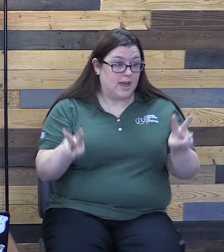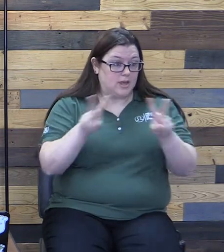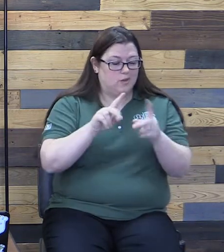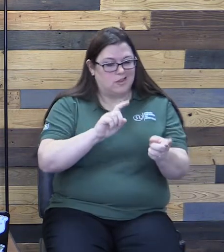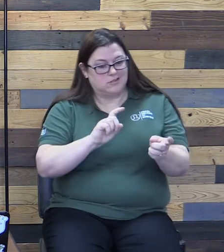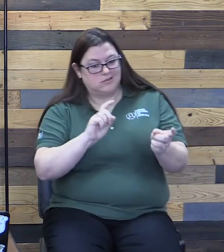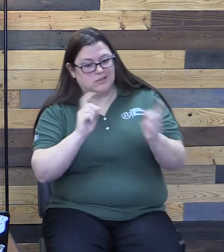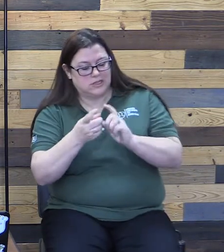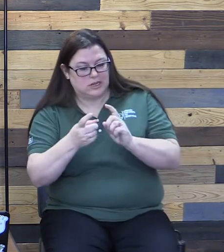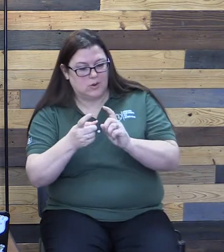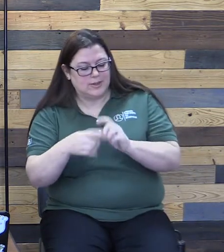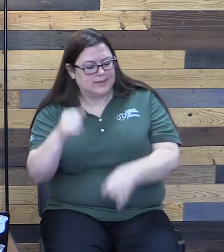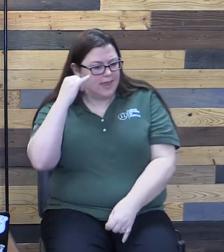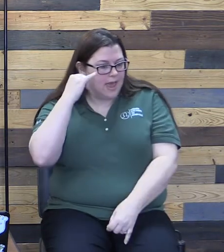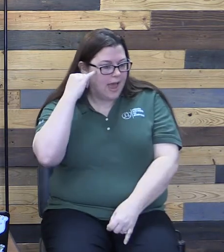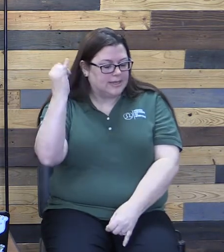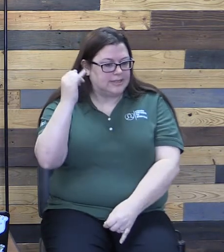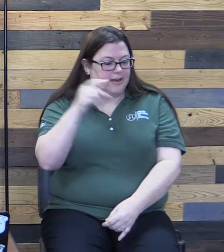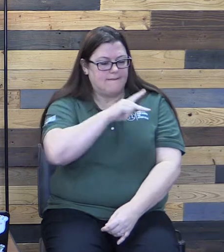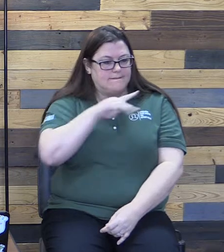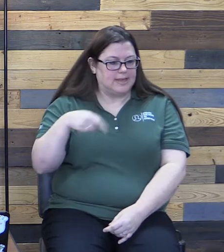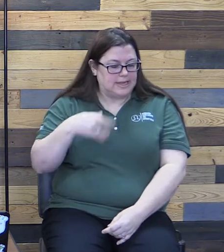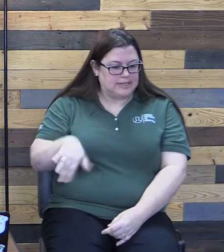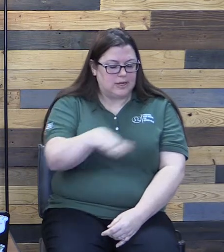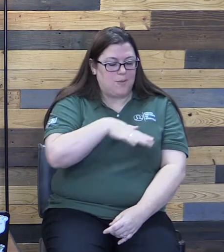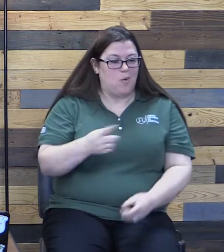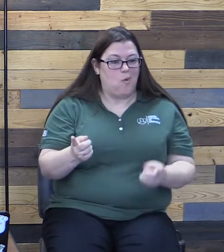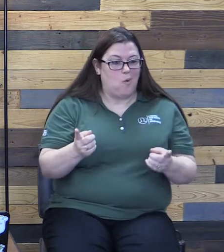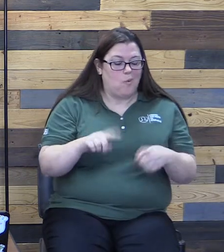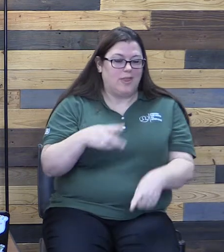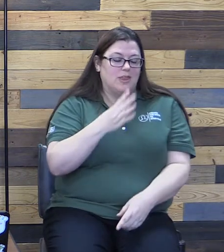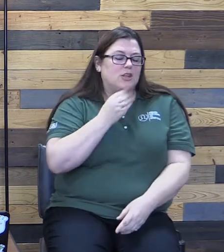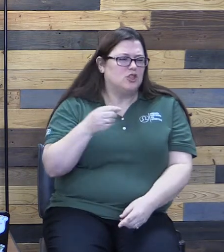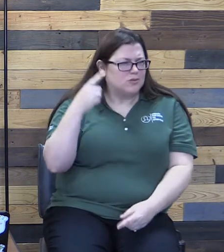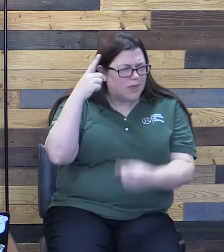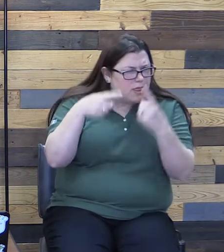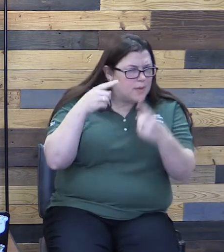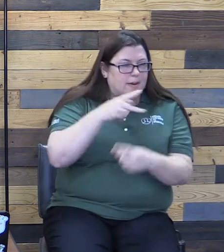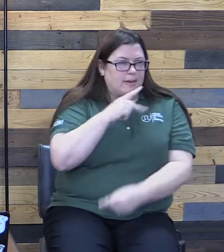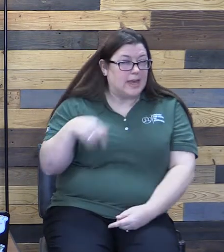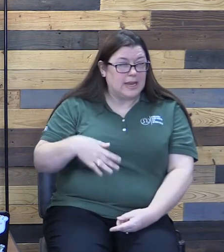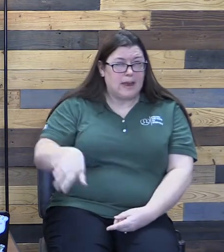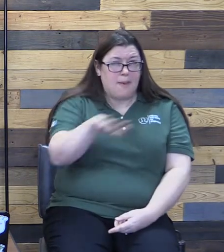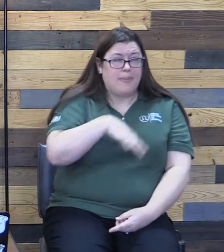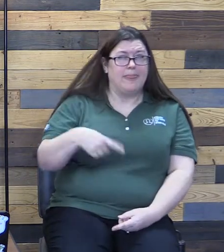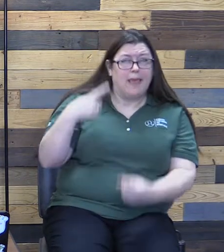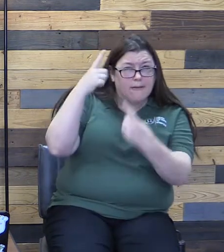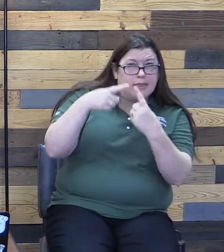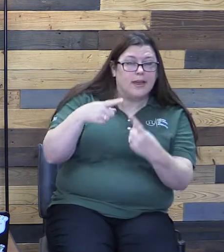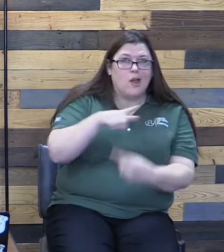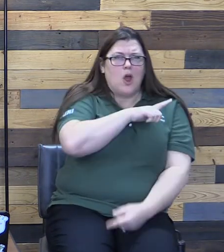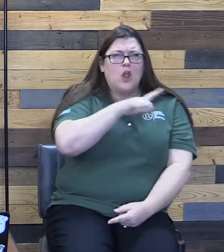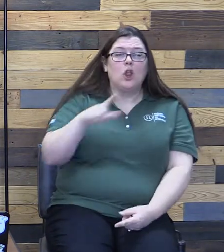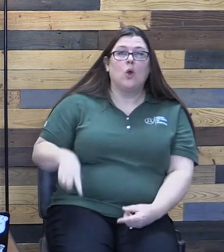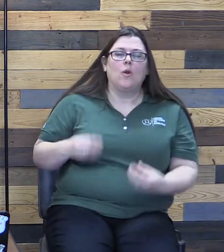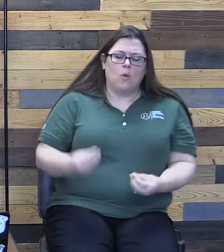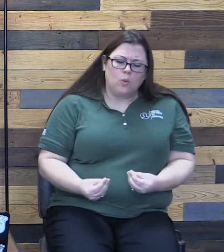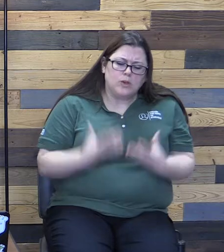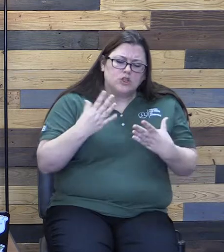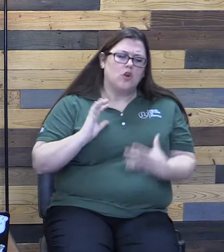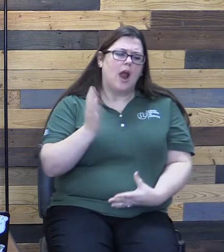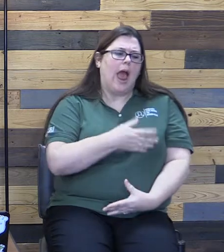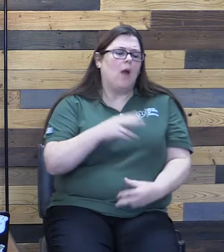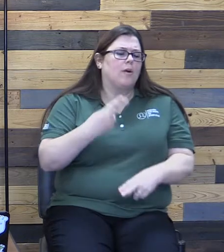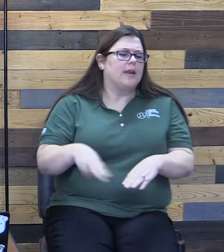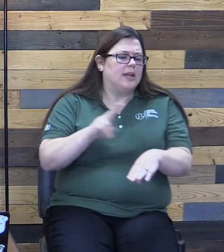See, when an Israelite thought of kingdom and they were praying for the kingdom to come, they were thinking, Oh, Lord, please restore our nation